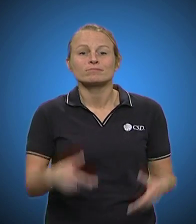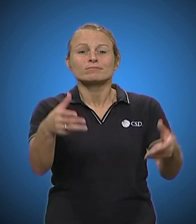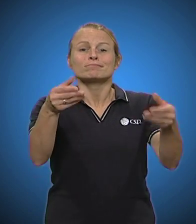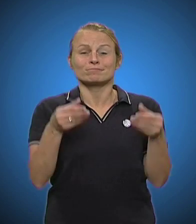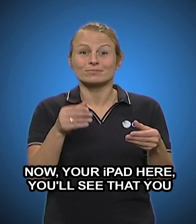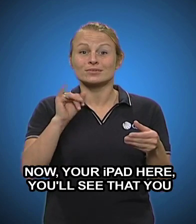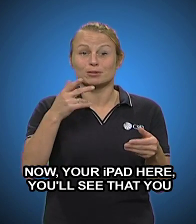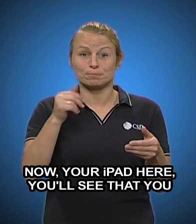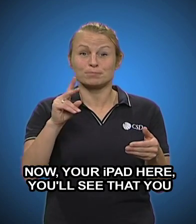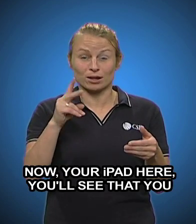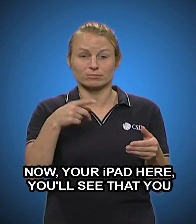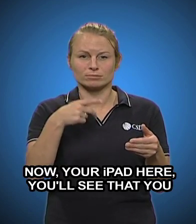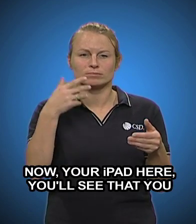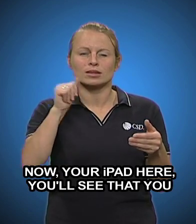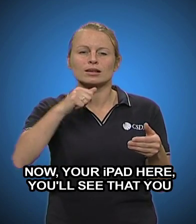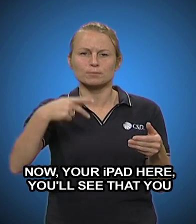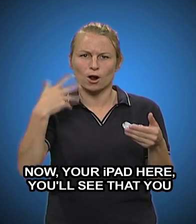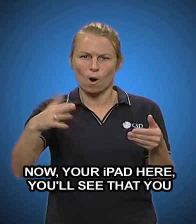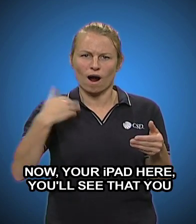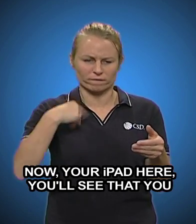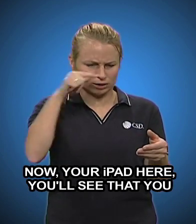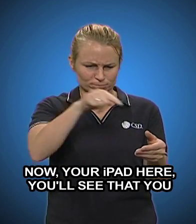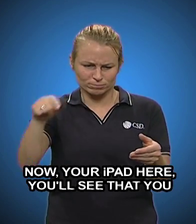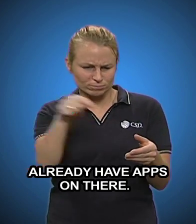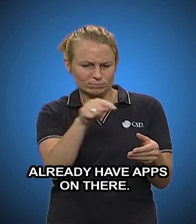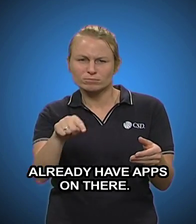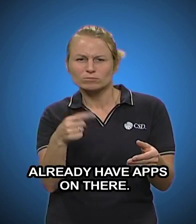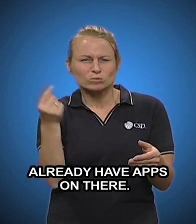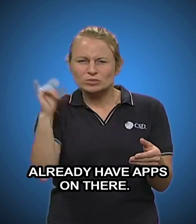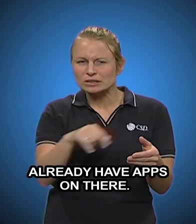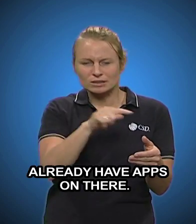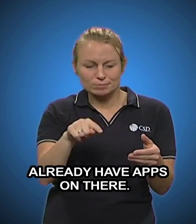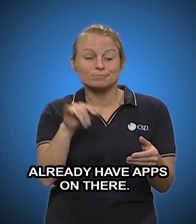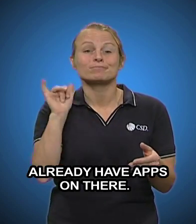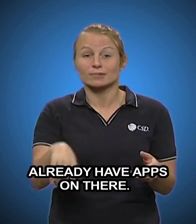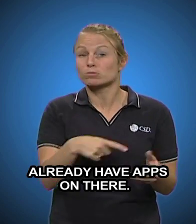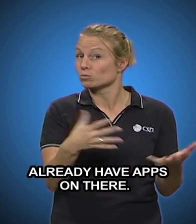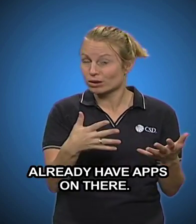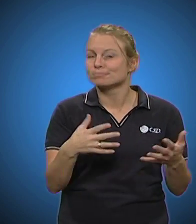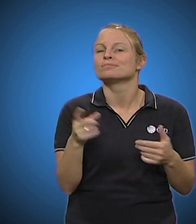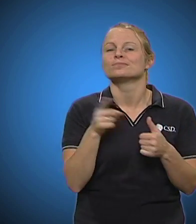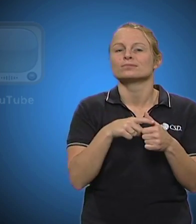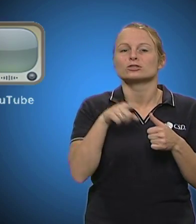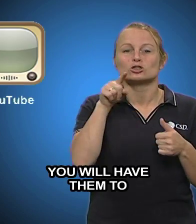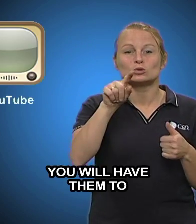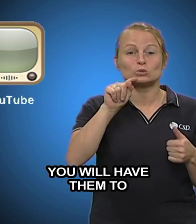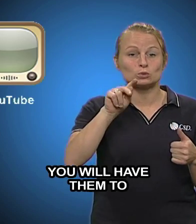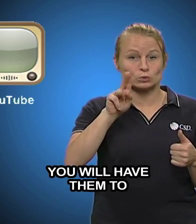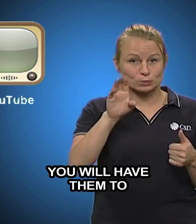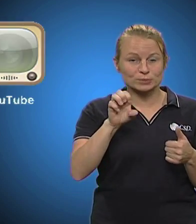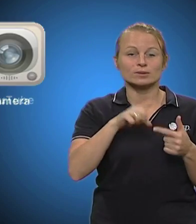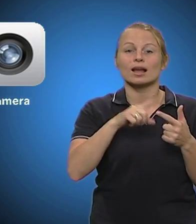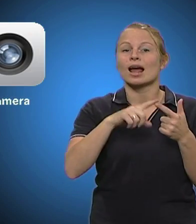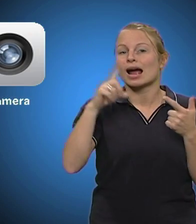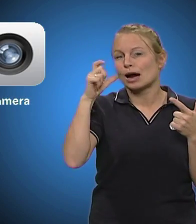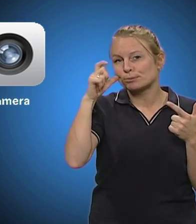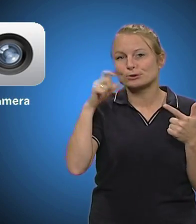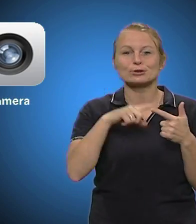Now your iPad here, you'll see that you already have apps on there. You'll have them to YouTube, to Camera,